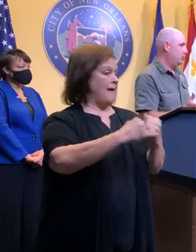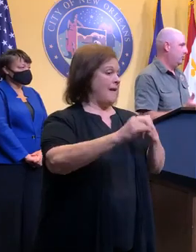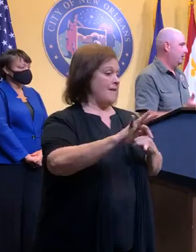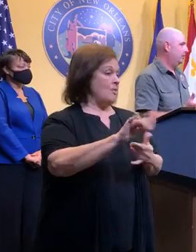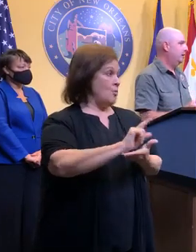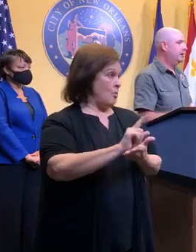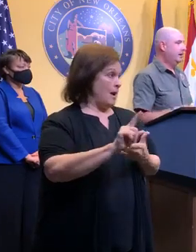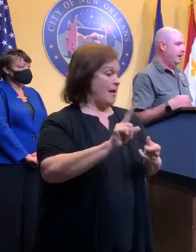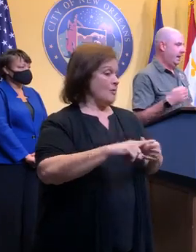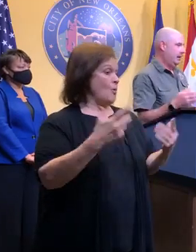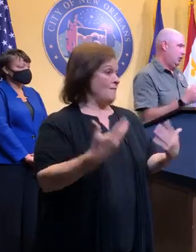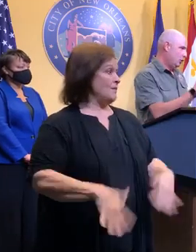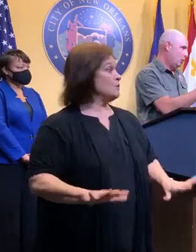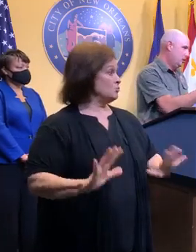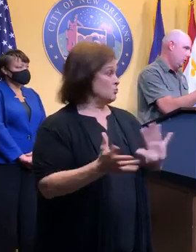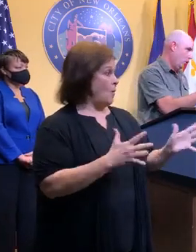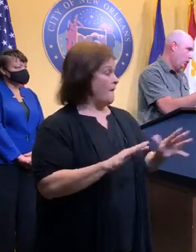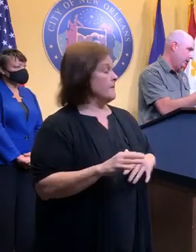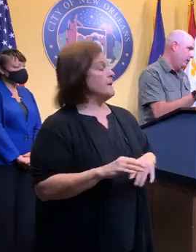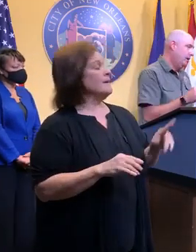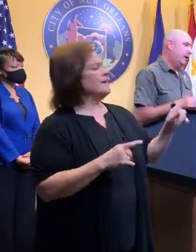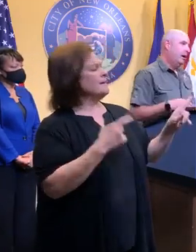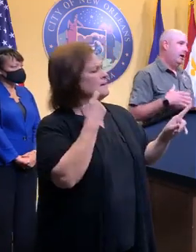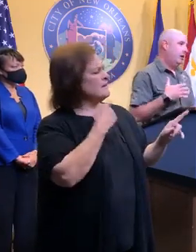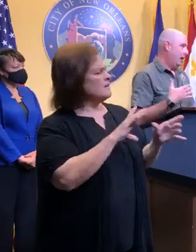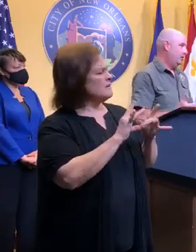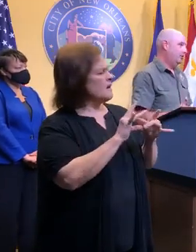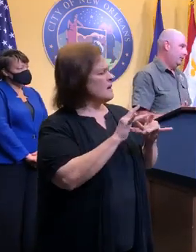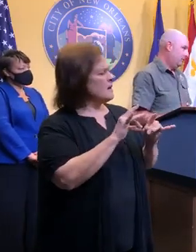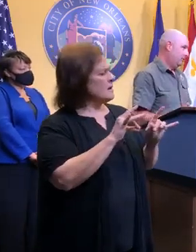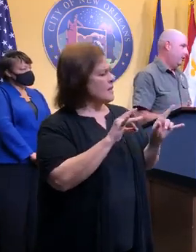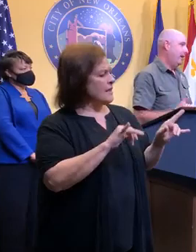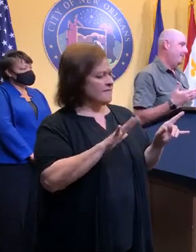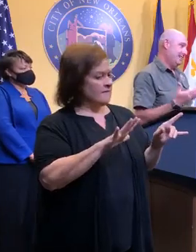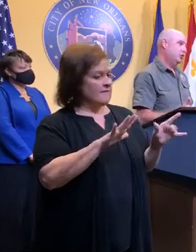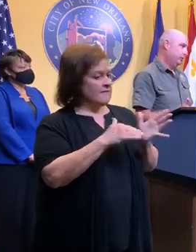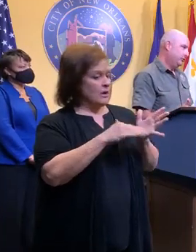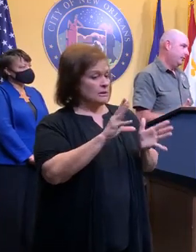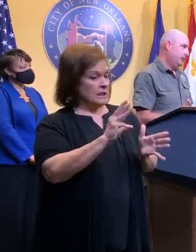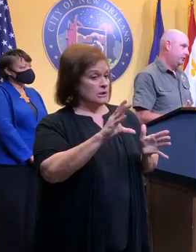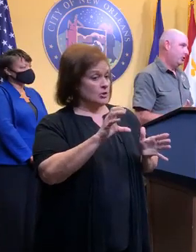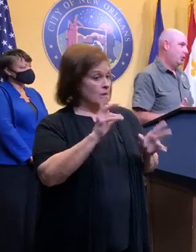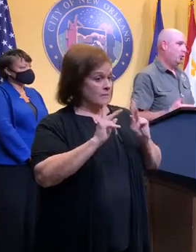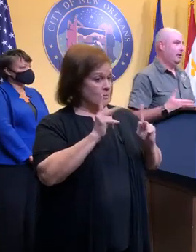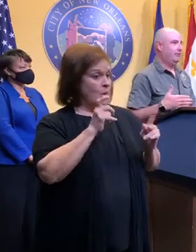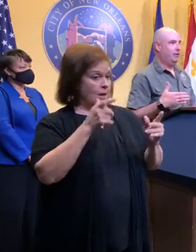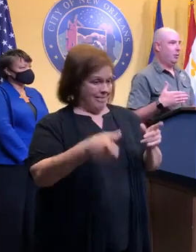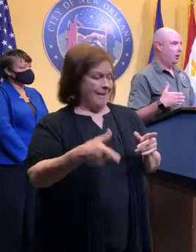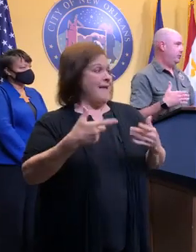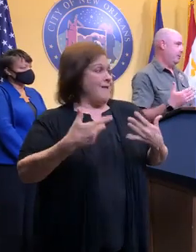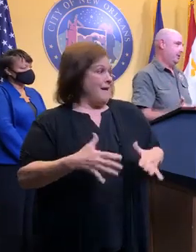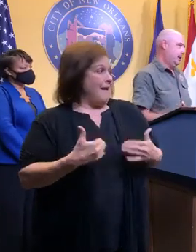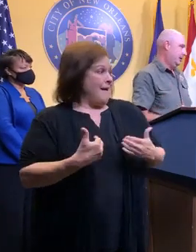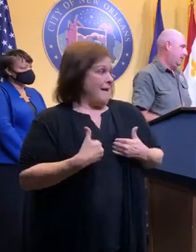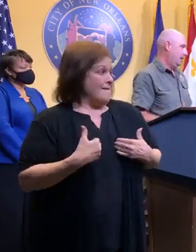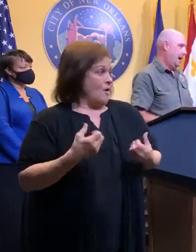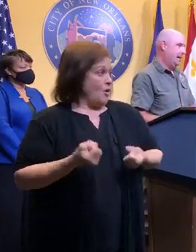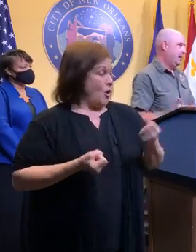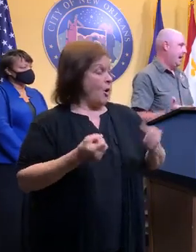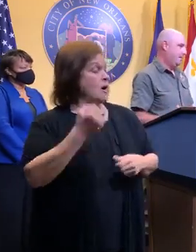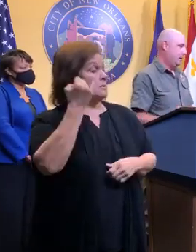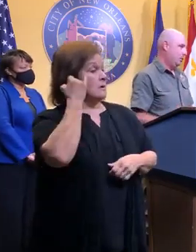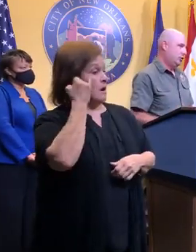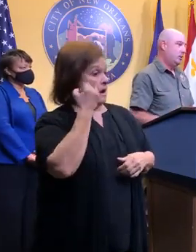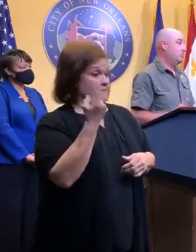until we get through this. And your question earlier, a lot of these 5,600 have vehicles. And so if there was something